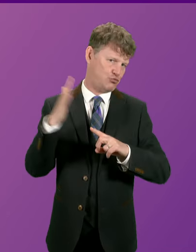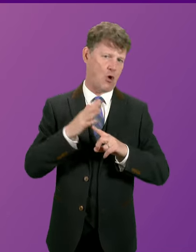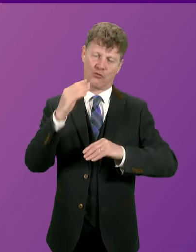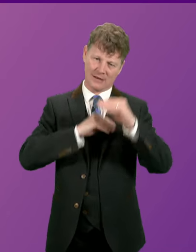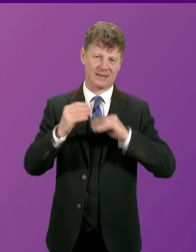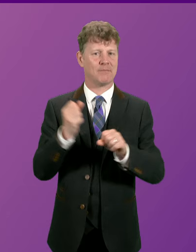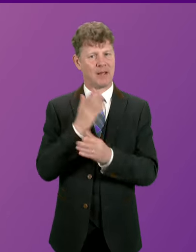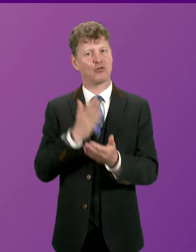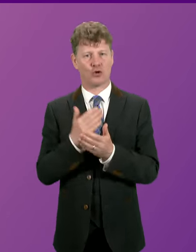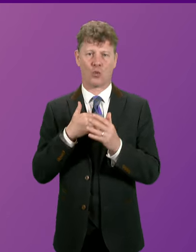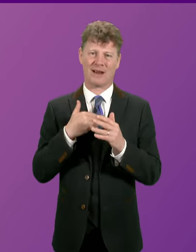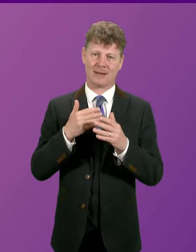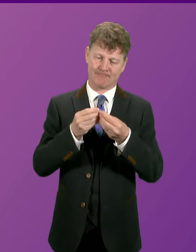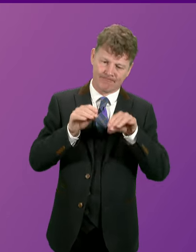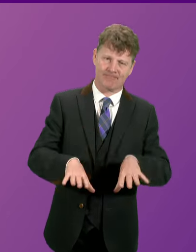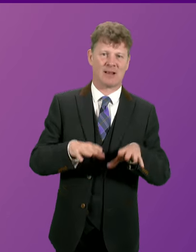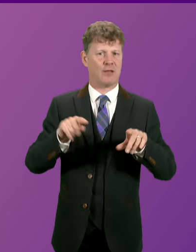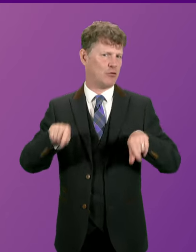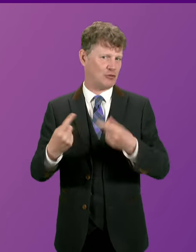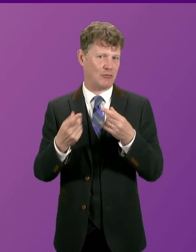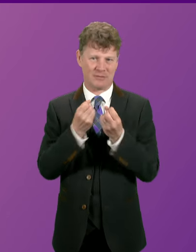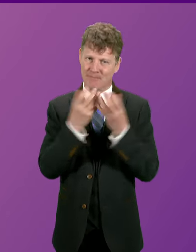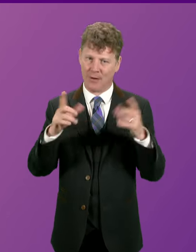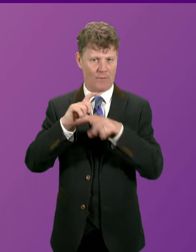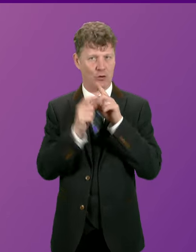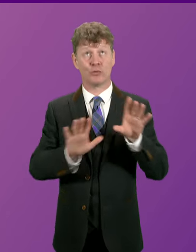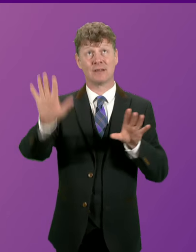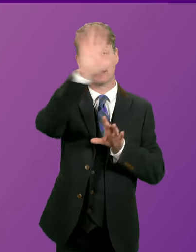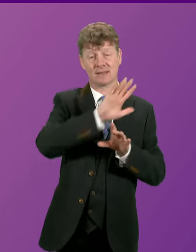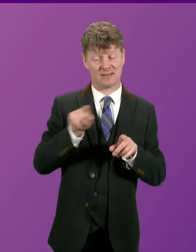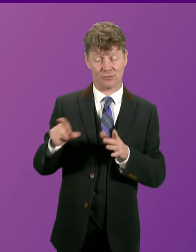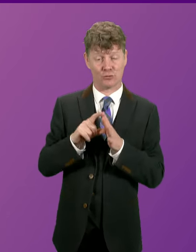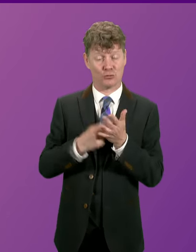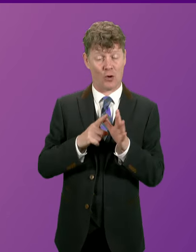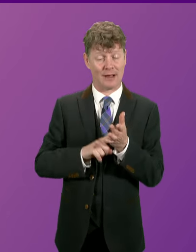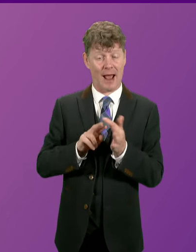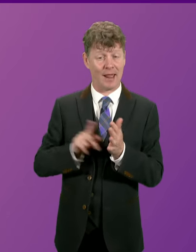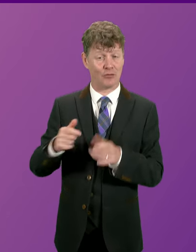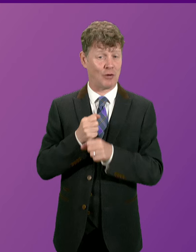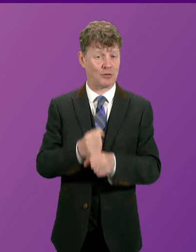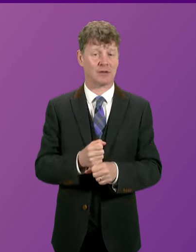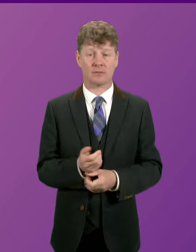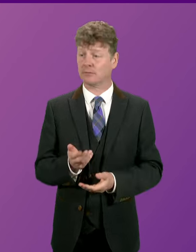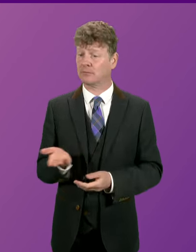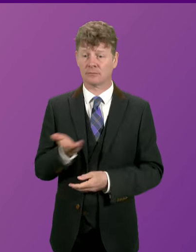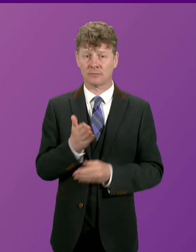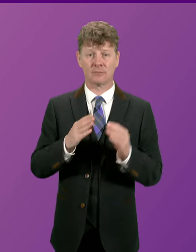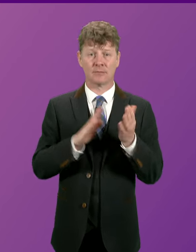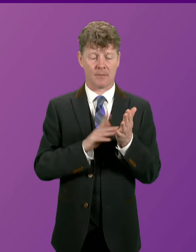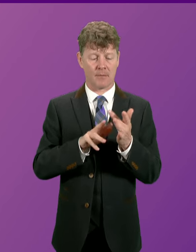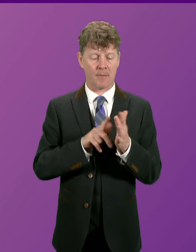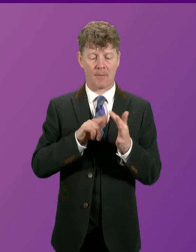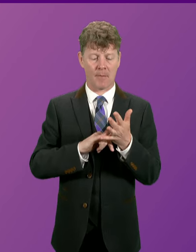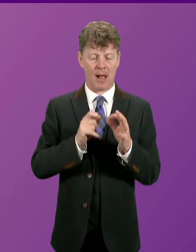address the challenges that exist in many of the communities that Dr Alan represents. Miles Briggs. Thank you, President Officer. A Freedom of